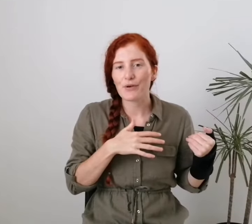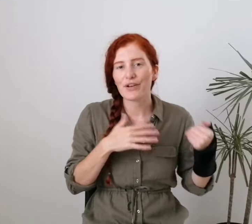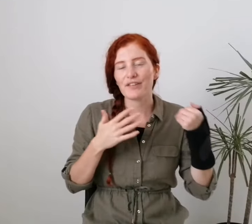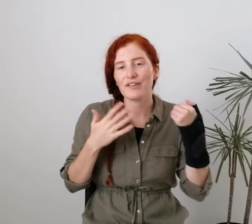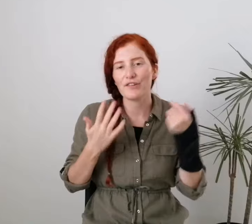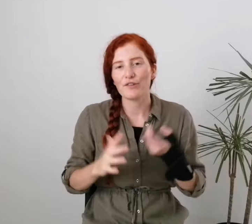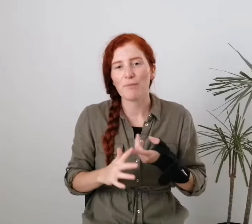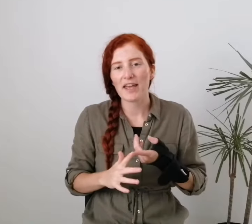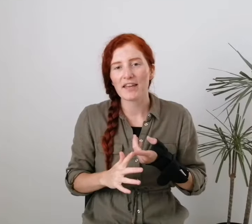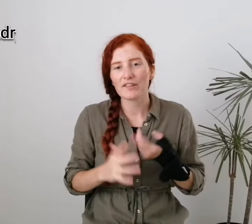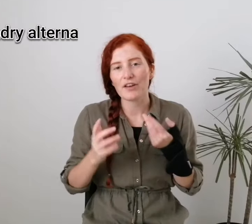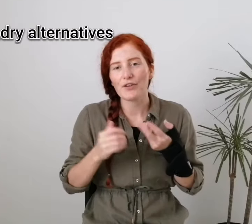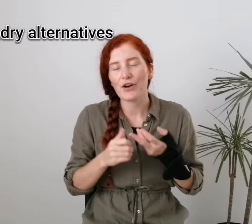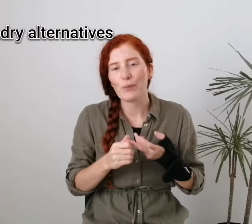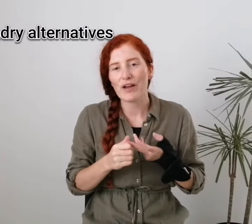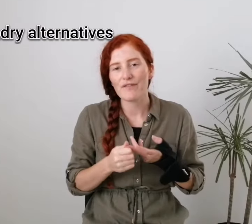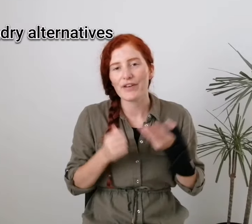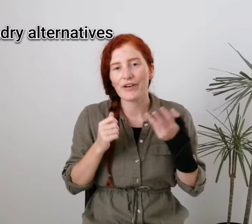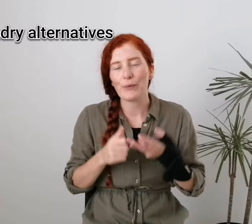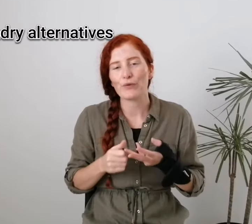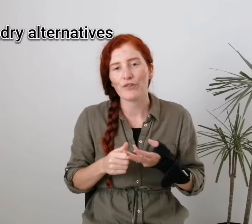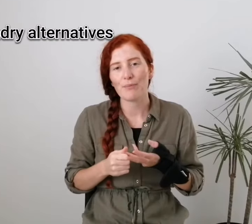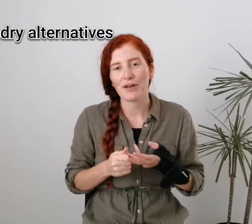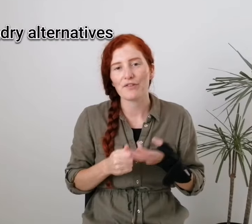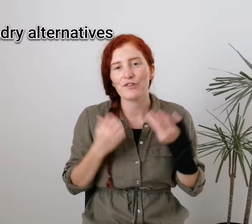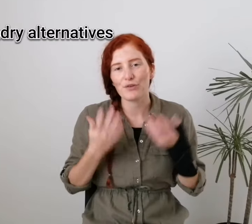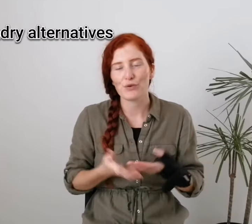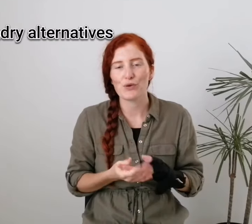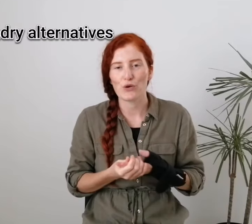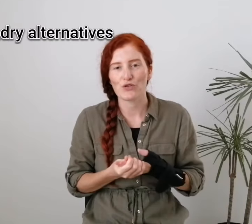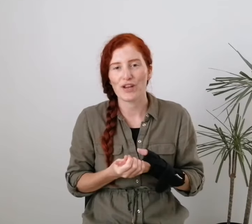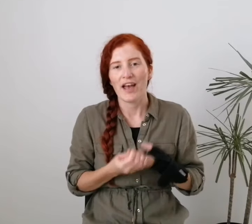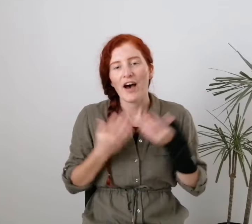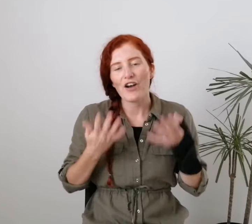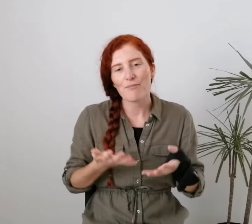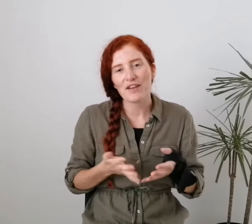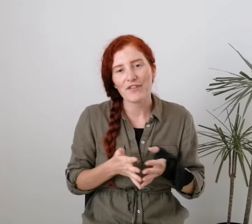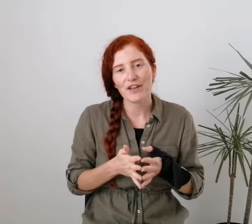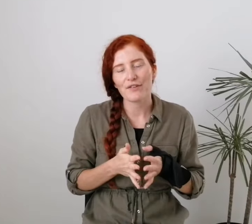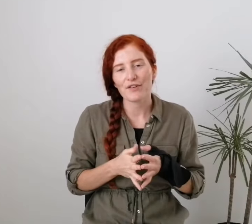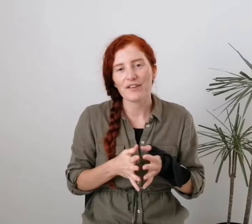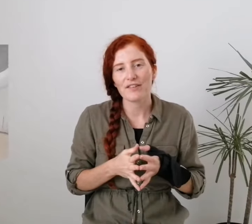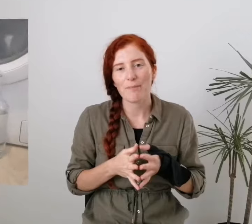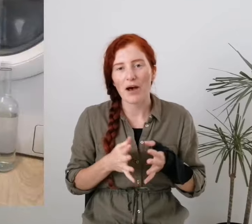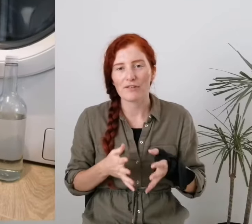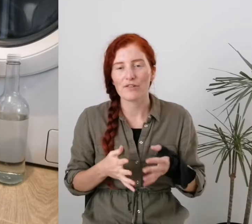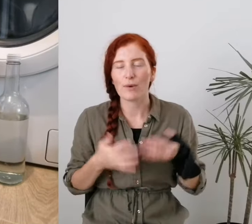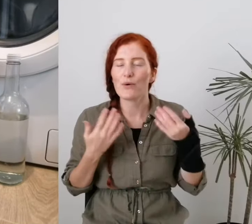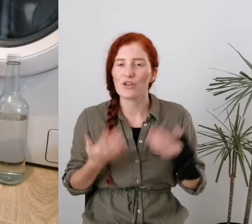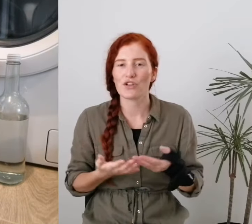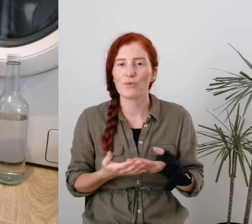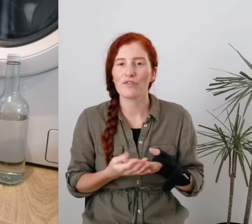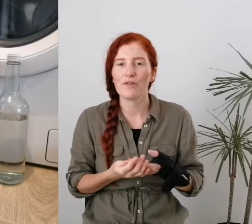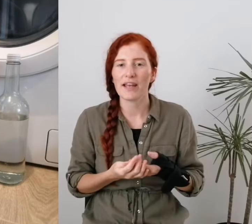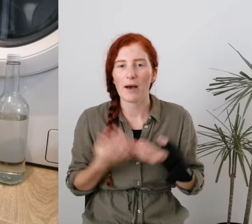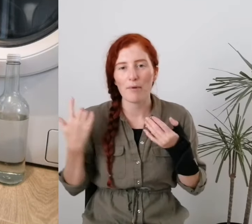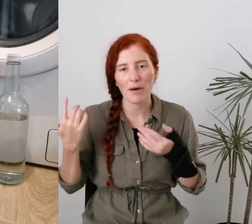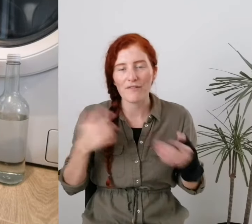products, is to use baking soda, white vinegar or soap nuts to do your laundry. I've made videos on this in the past as well, which I'll also link up above